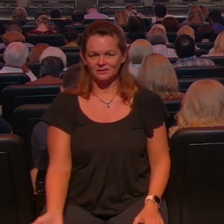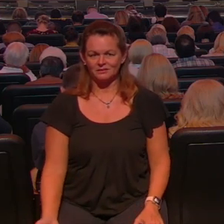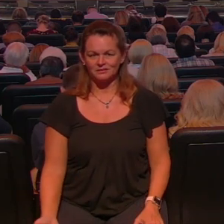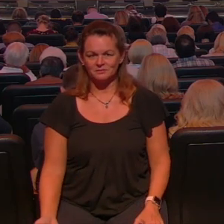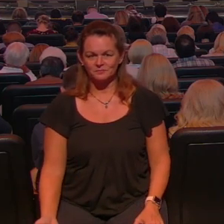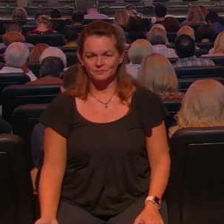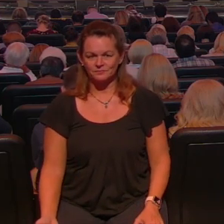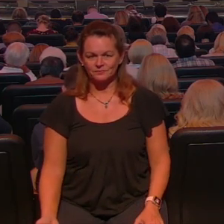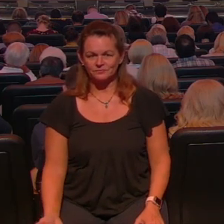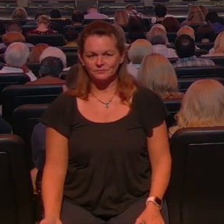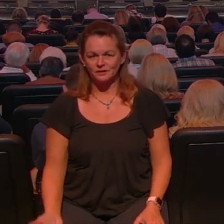so we really do want to help you